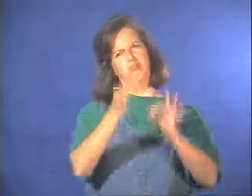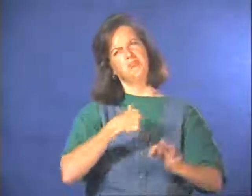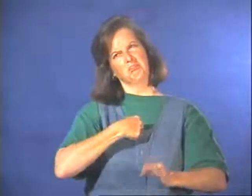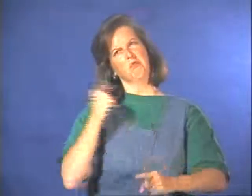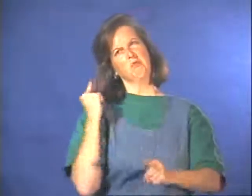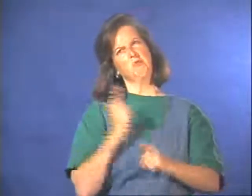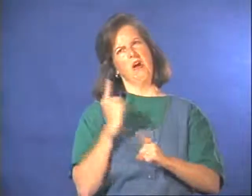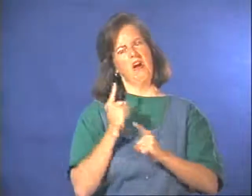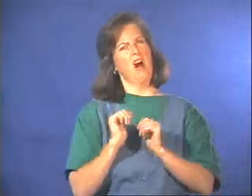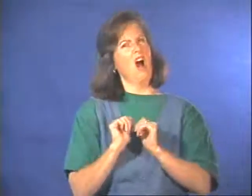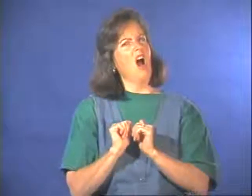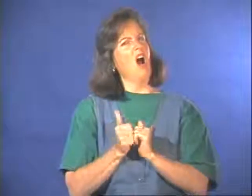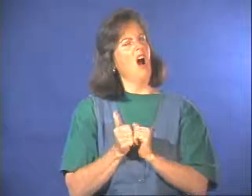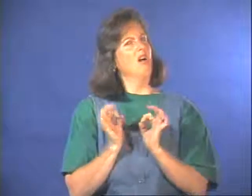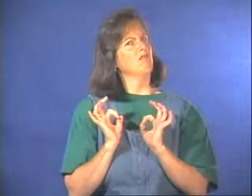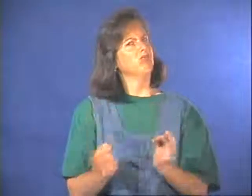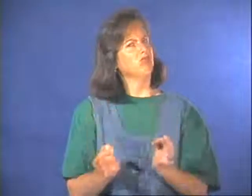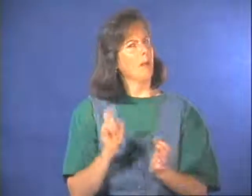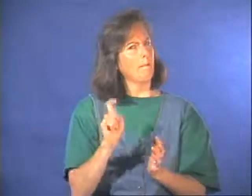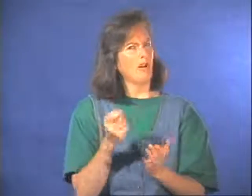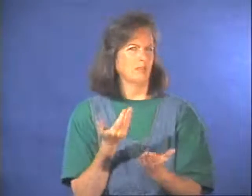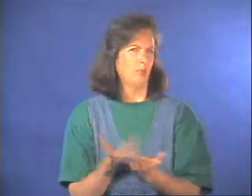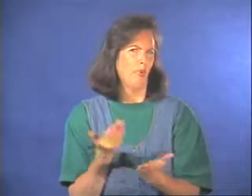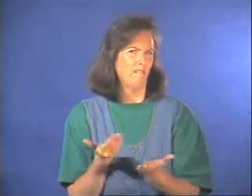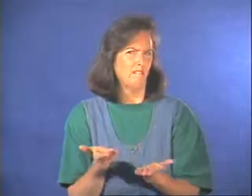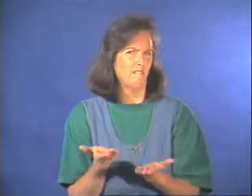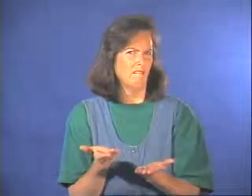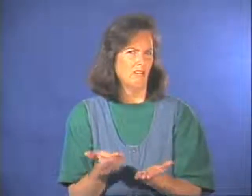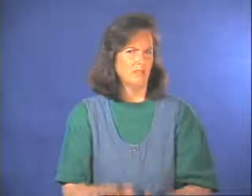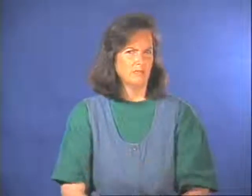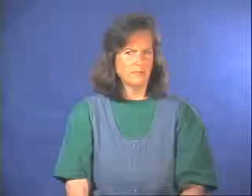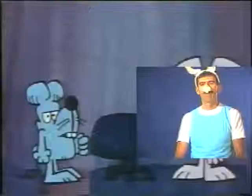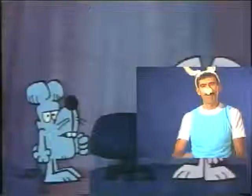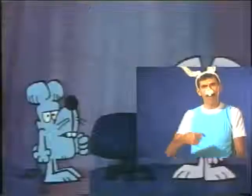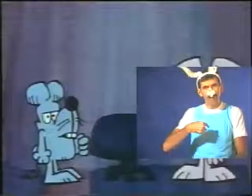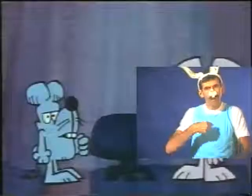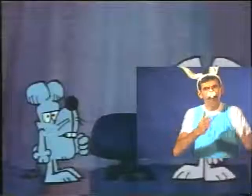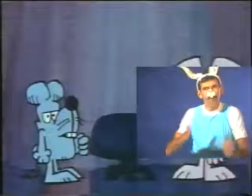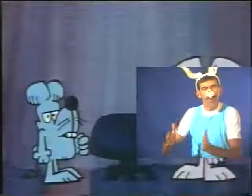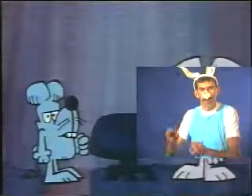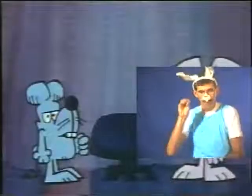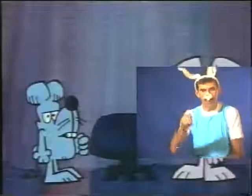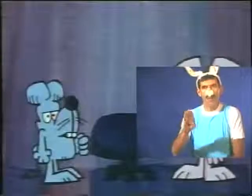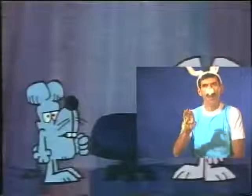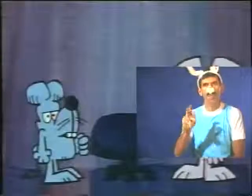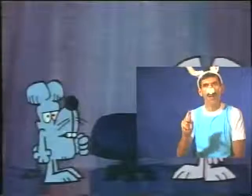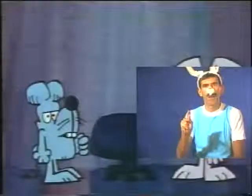How can you be sure you were right? I was going to put it back